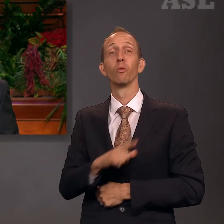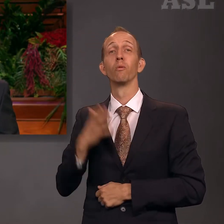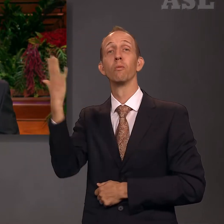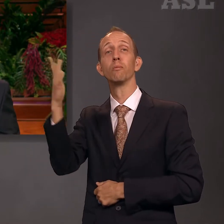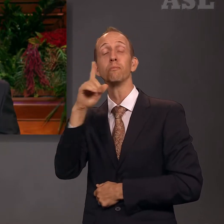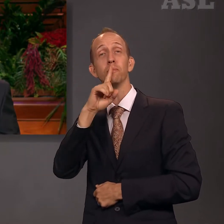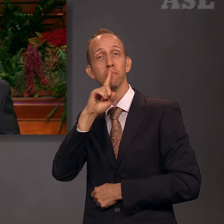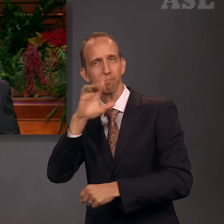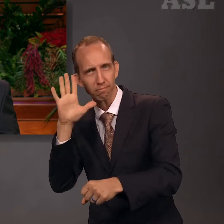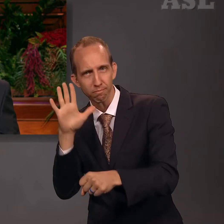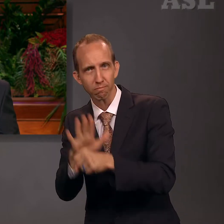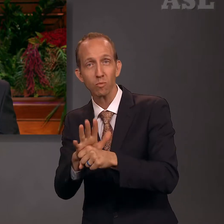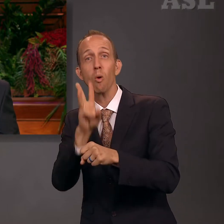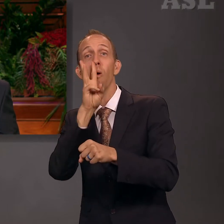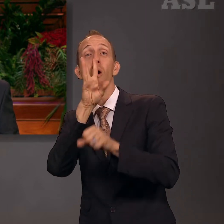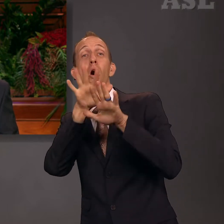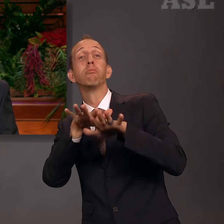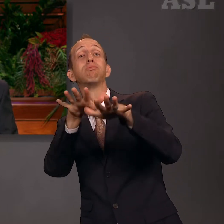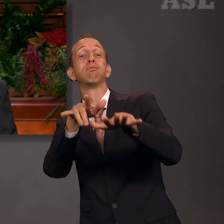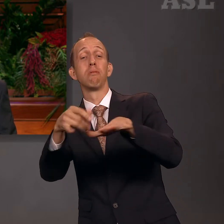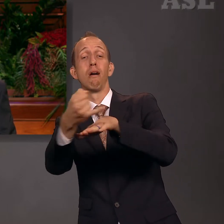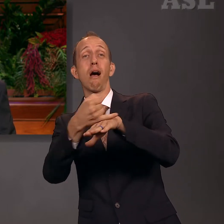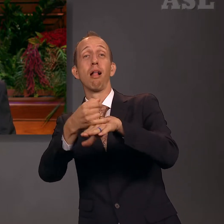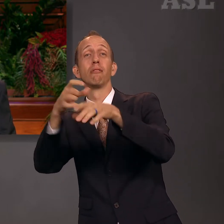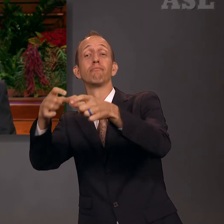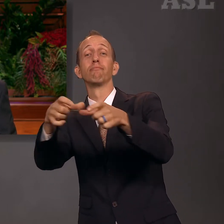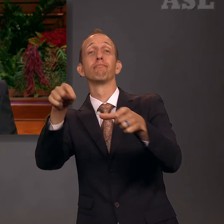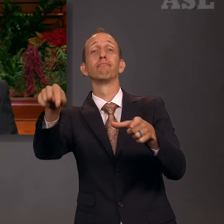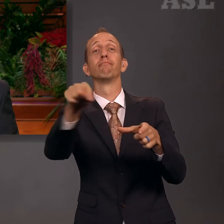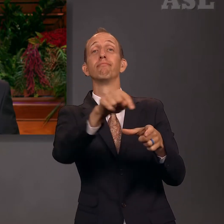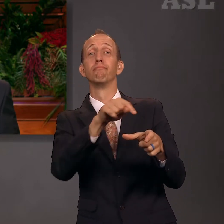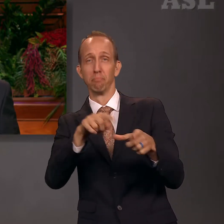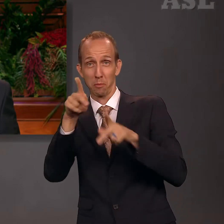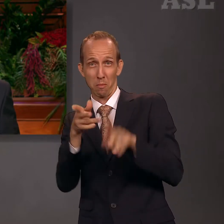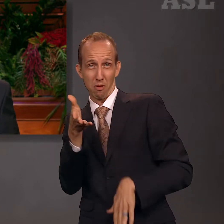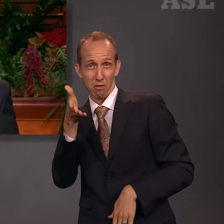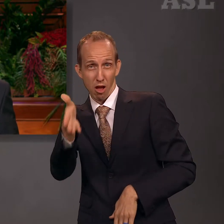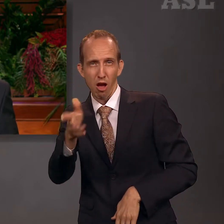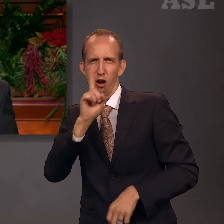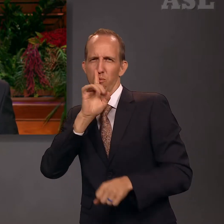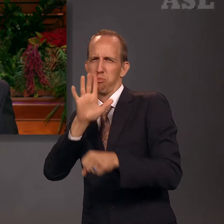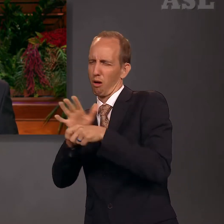Great are the promises of the Lord unto them who are upon the isles of the sea.